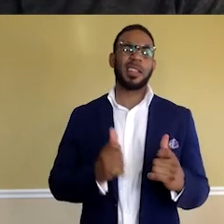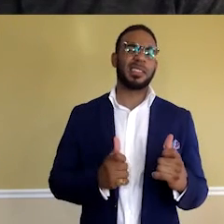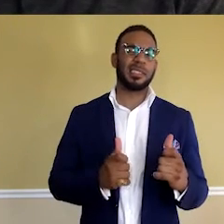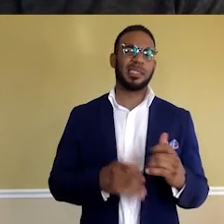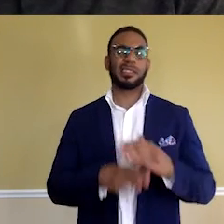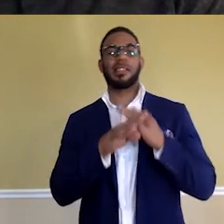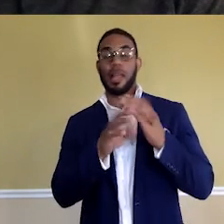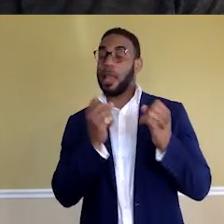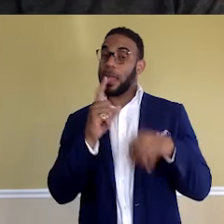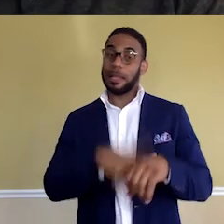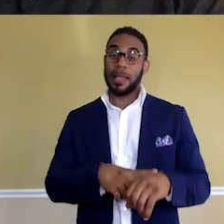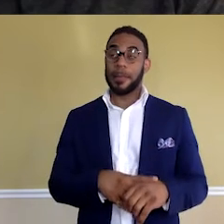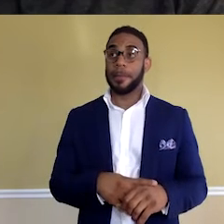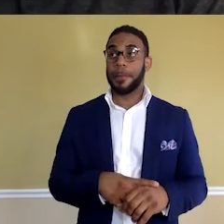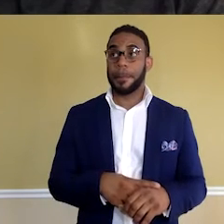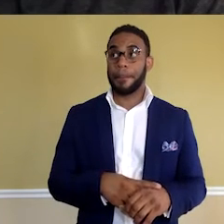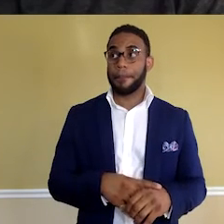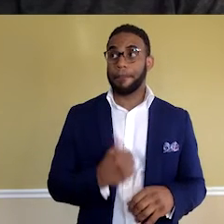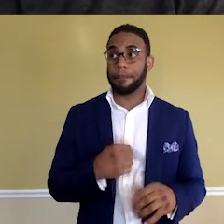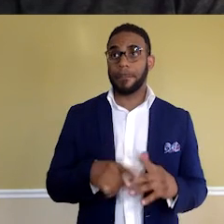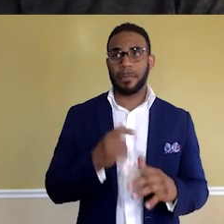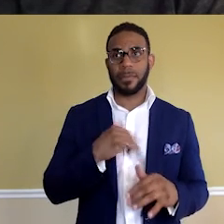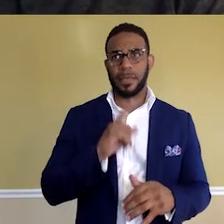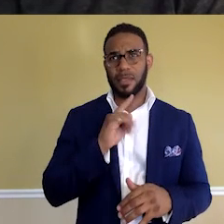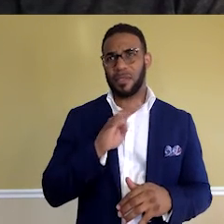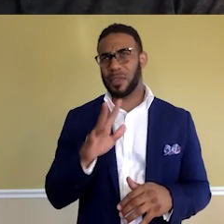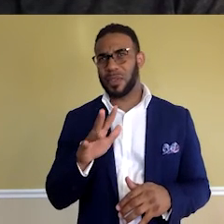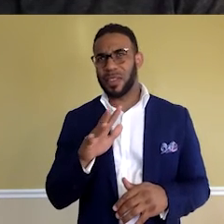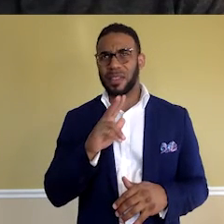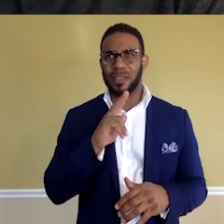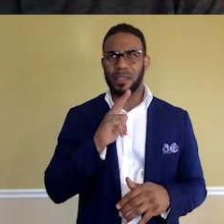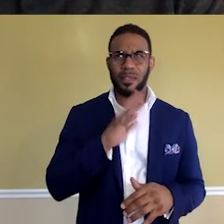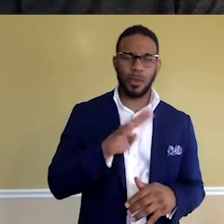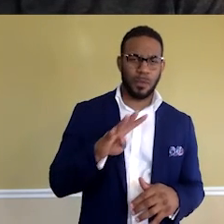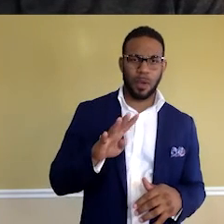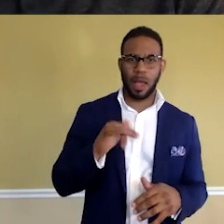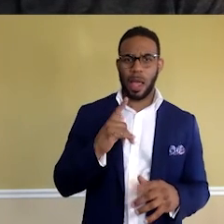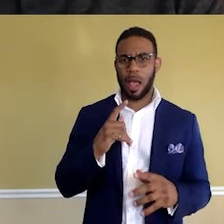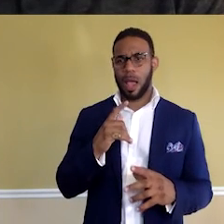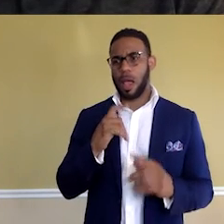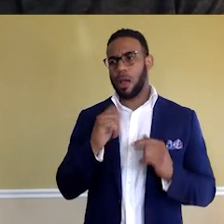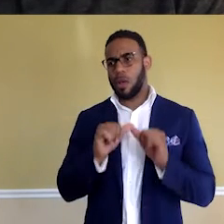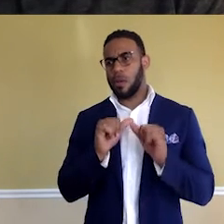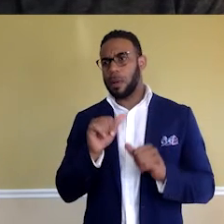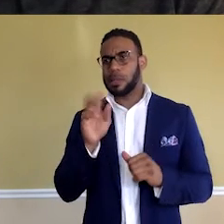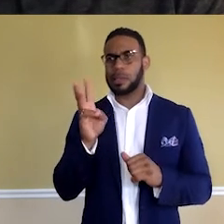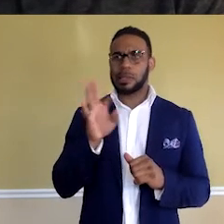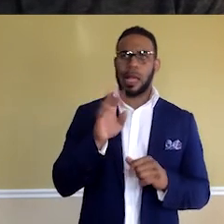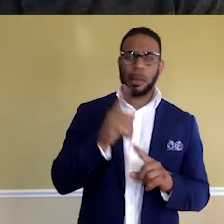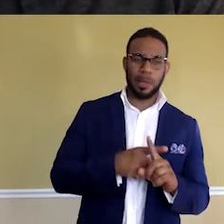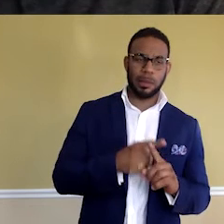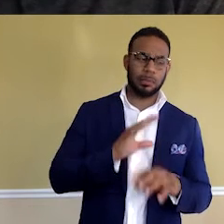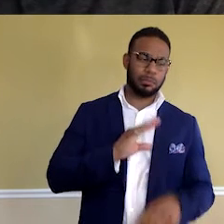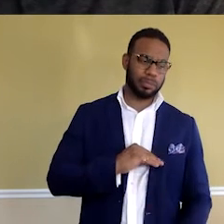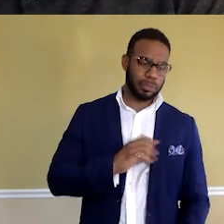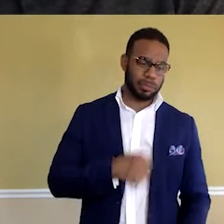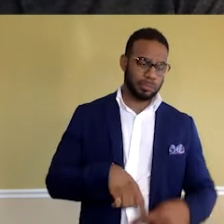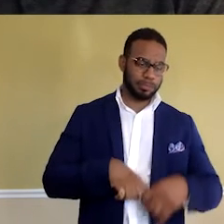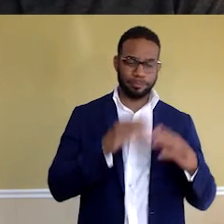a lot of times, like I said, I started when I was 43, 44. I would go for a while, six, nine months, get discouraged, and I would just stop. And you